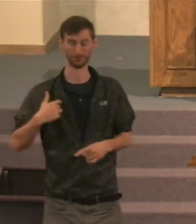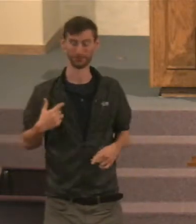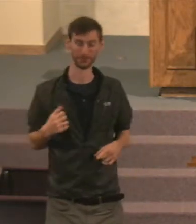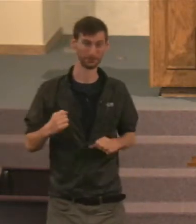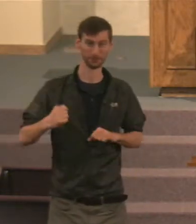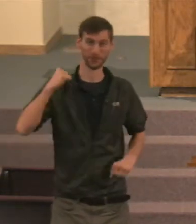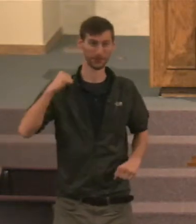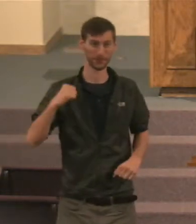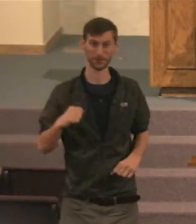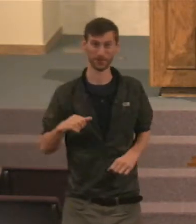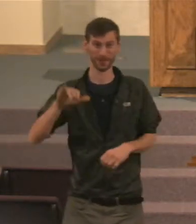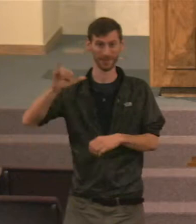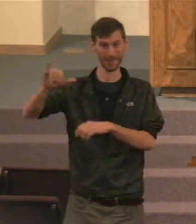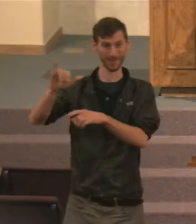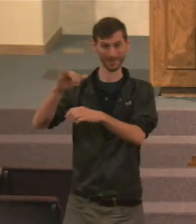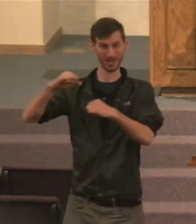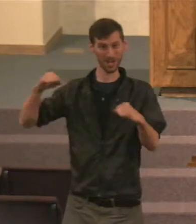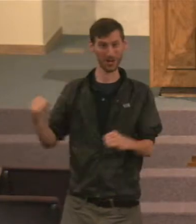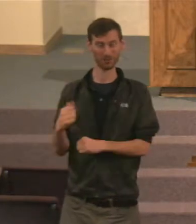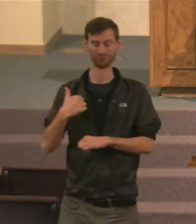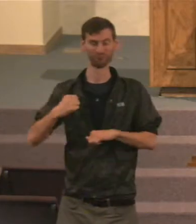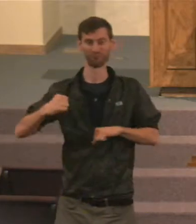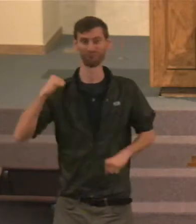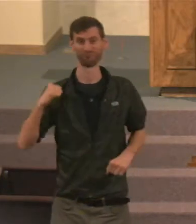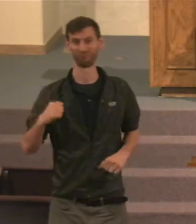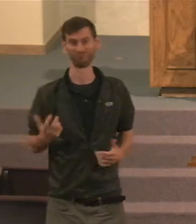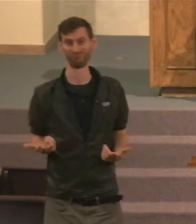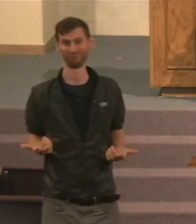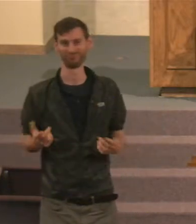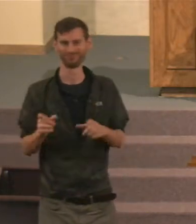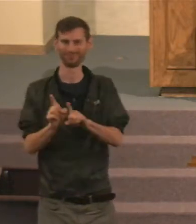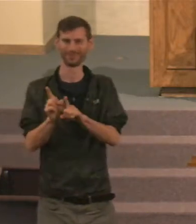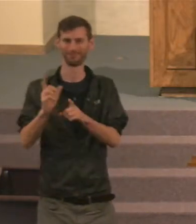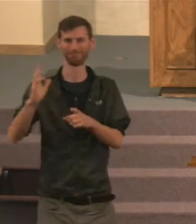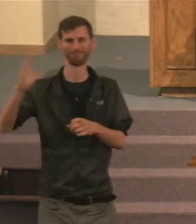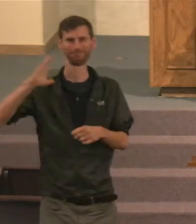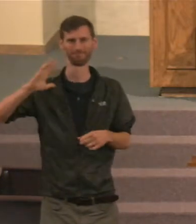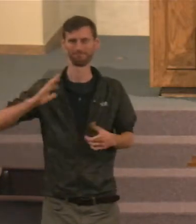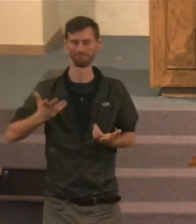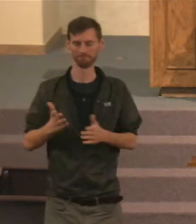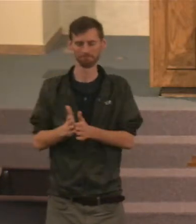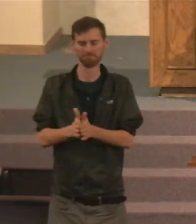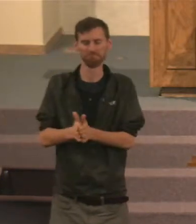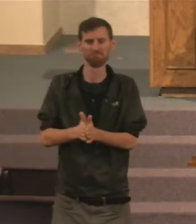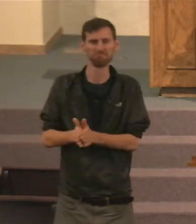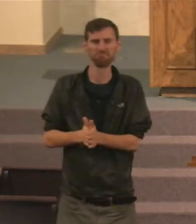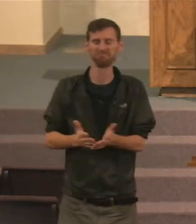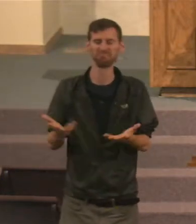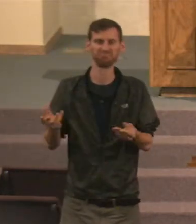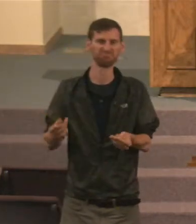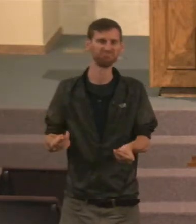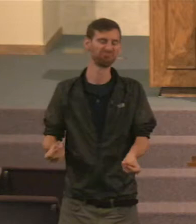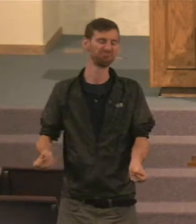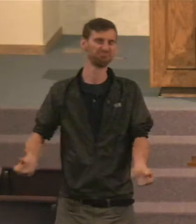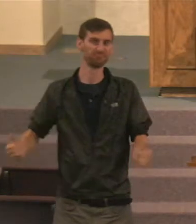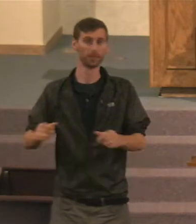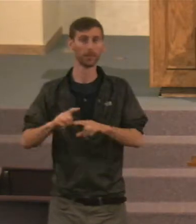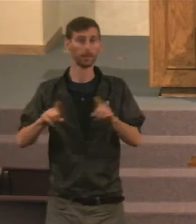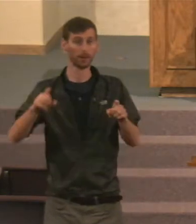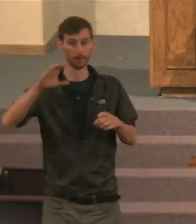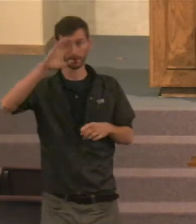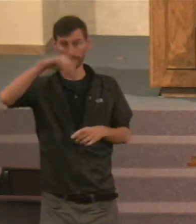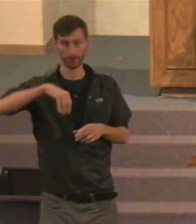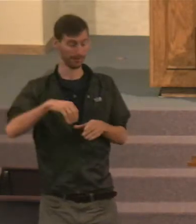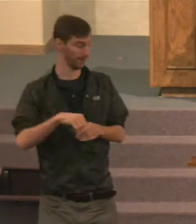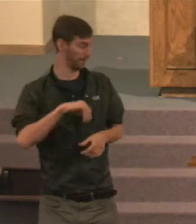weather. You know, just certain things, you lose your appeal for them. But in the Septuagint